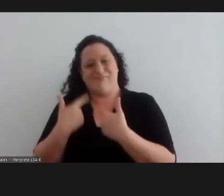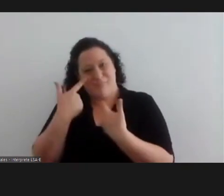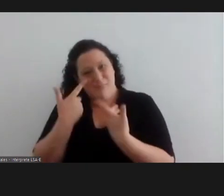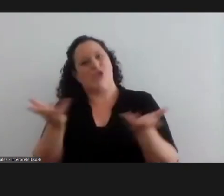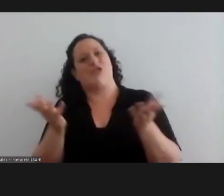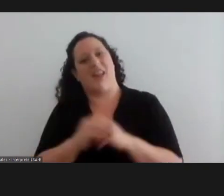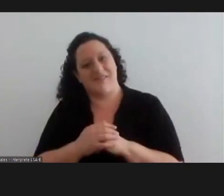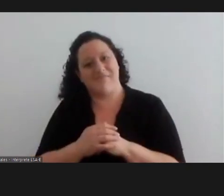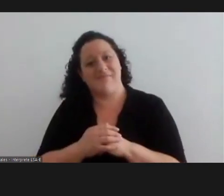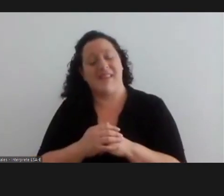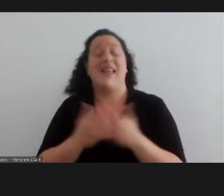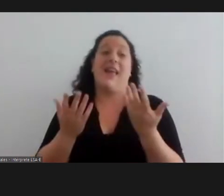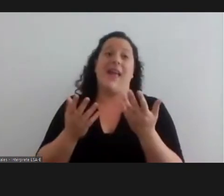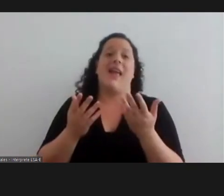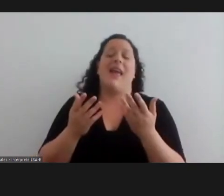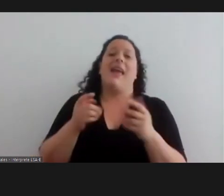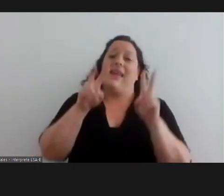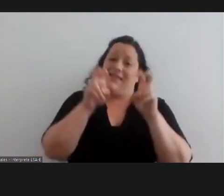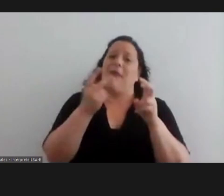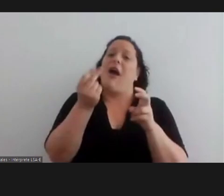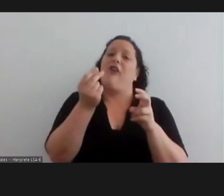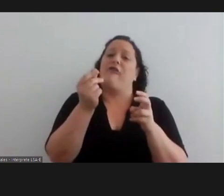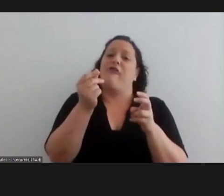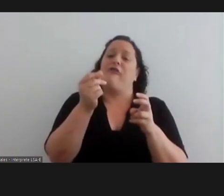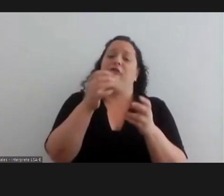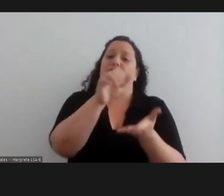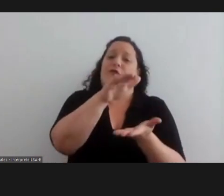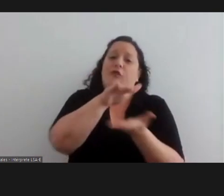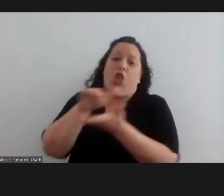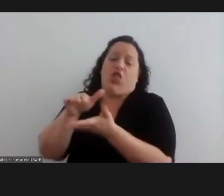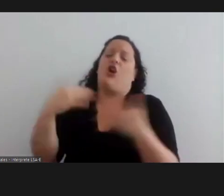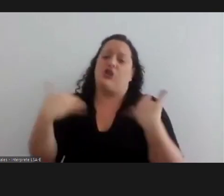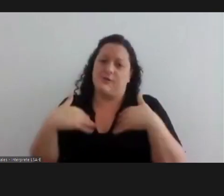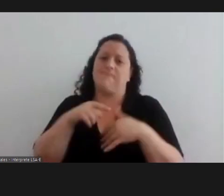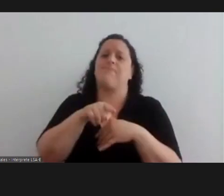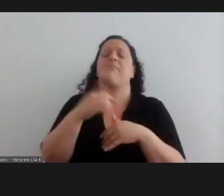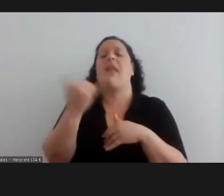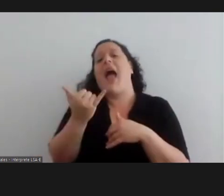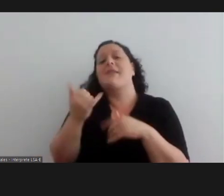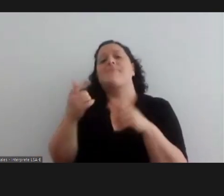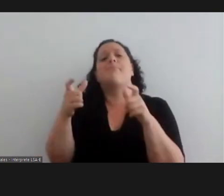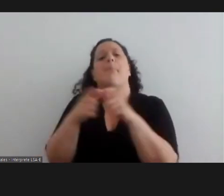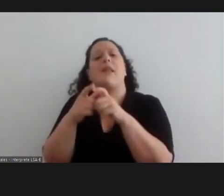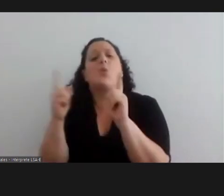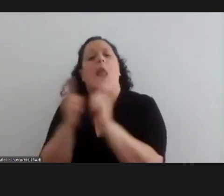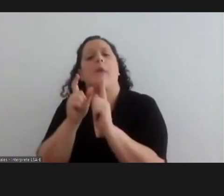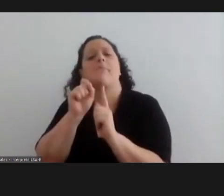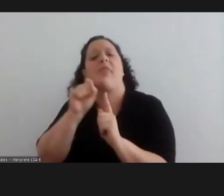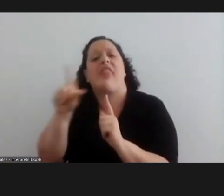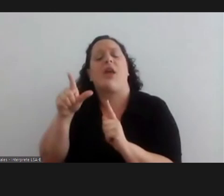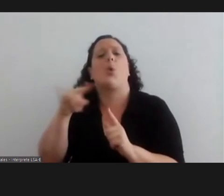it would be good also because let me give you an example there's a short by mayra nieva from jujui